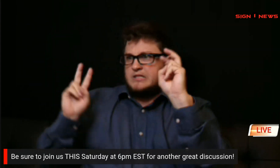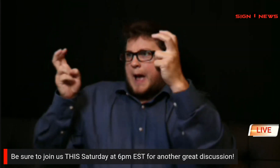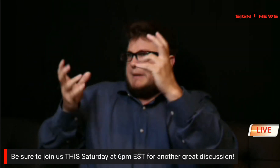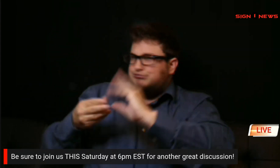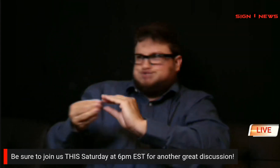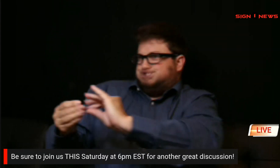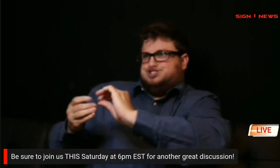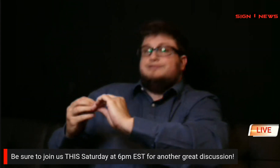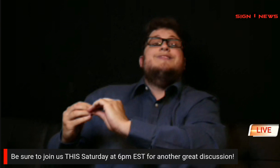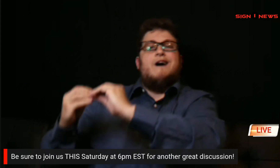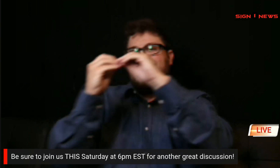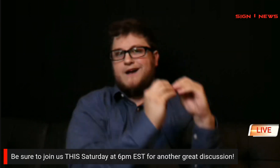of the week